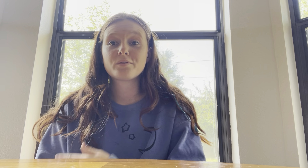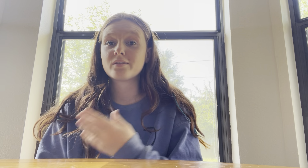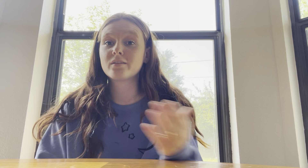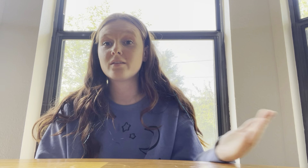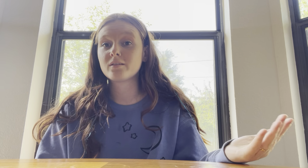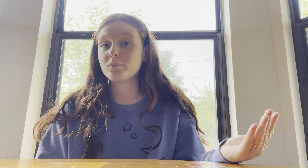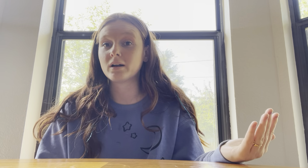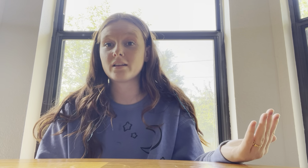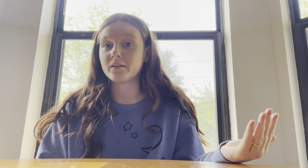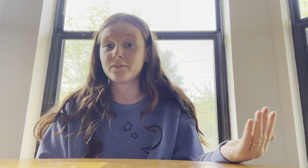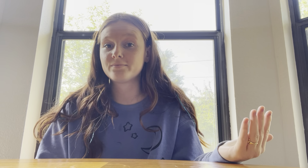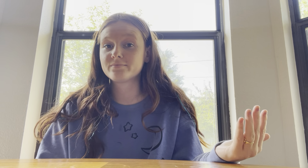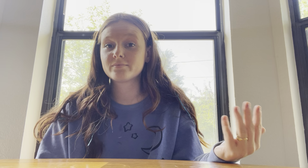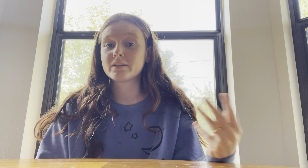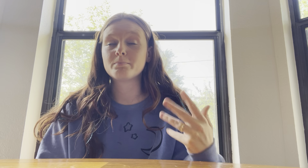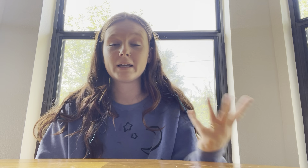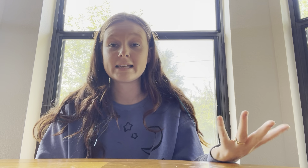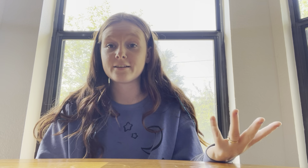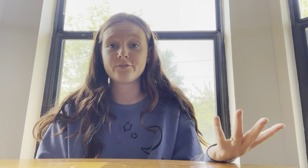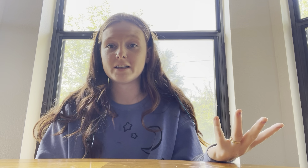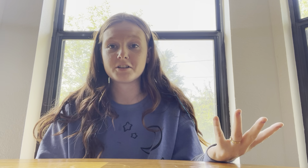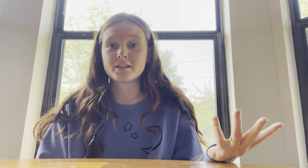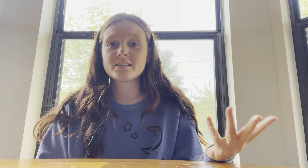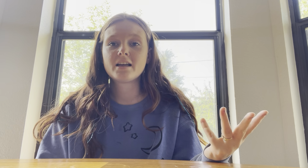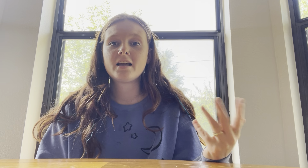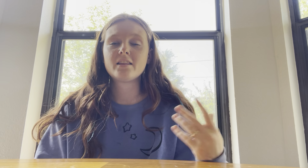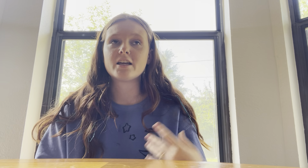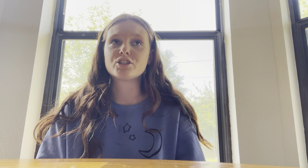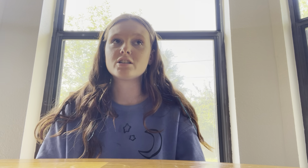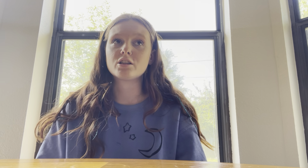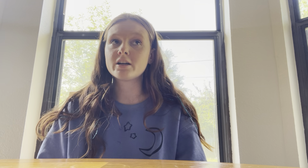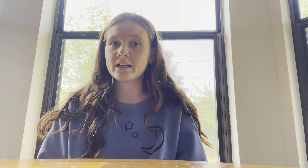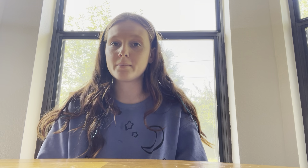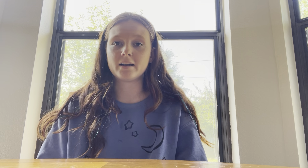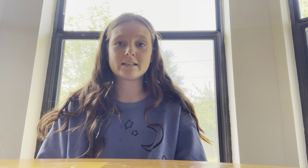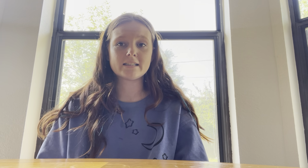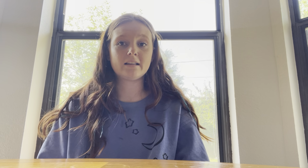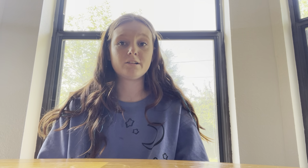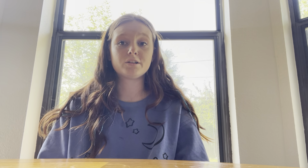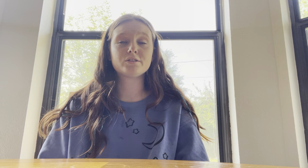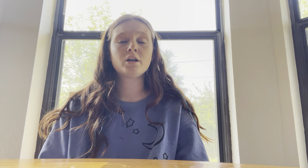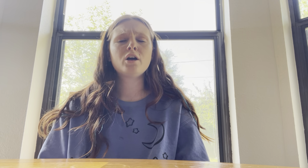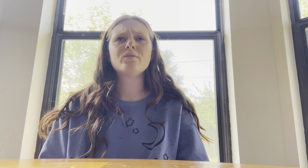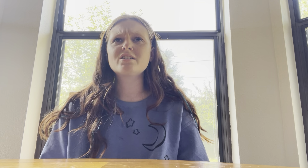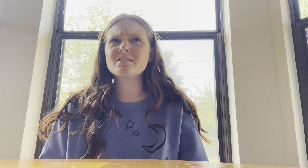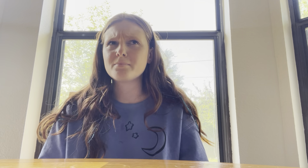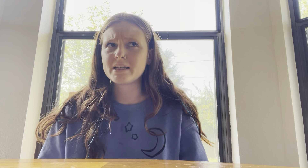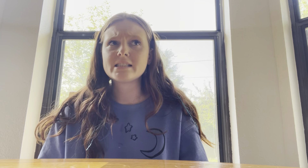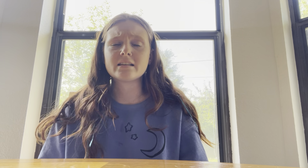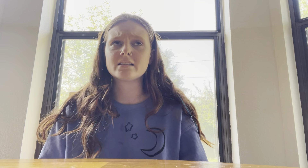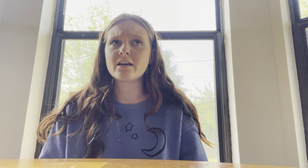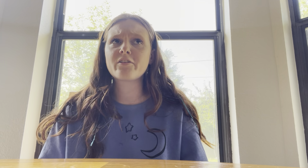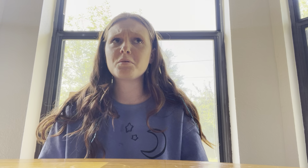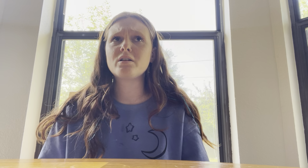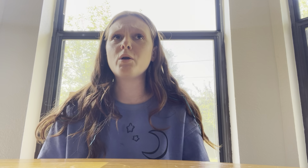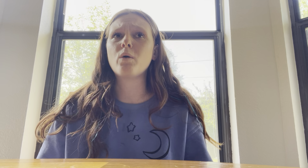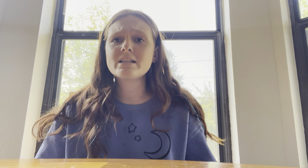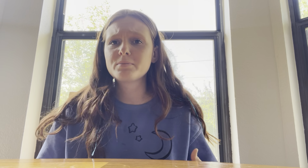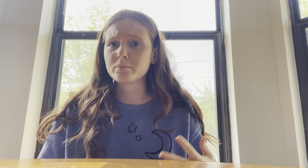She's one of the biggest offenders that she's learning American Sign Language, which is amazing. The deaf community wants people